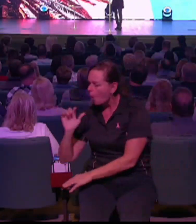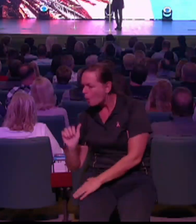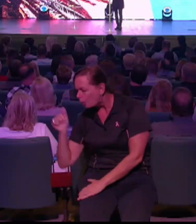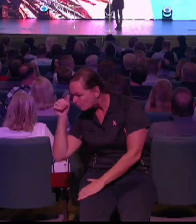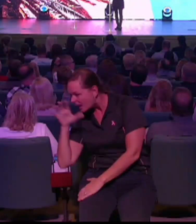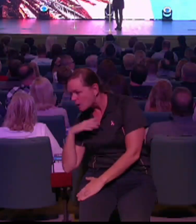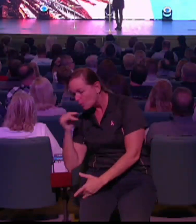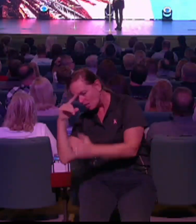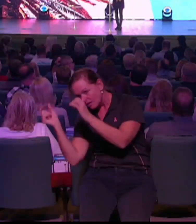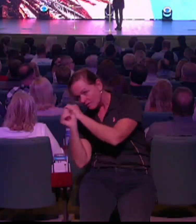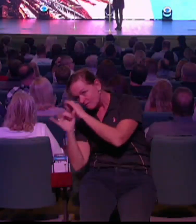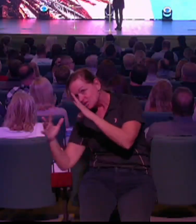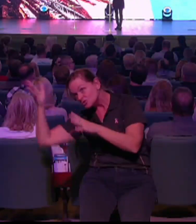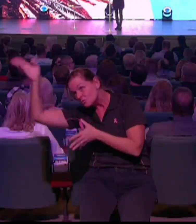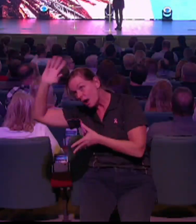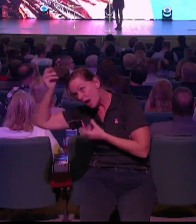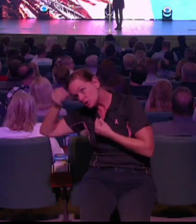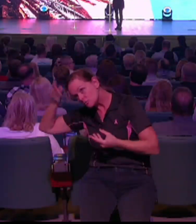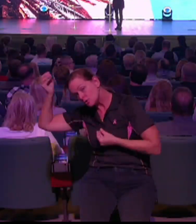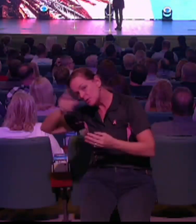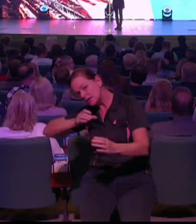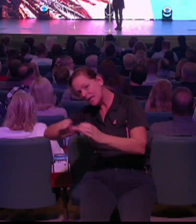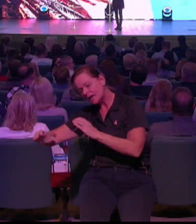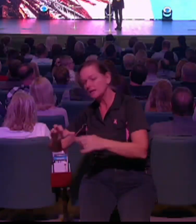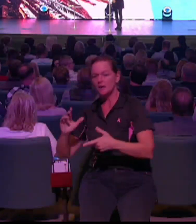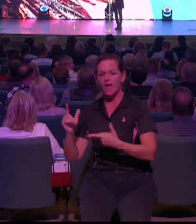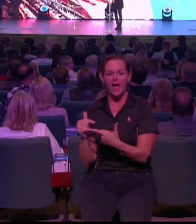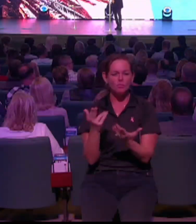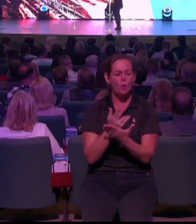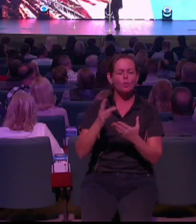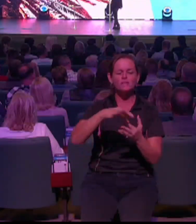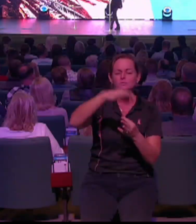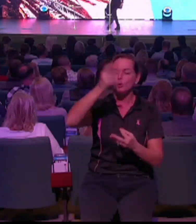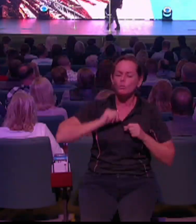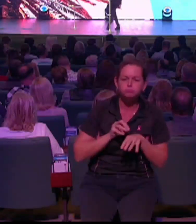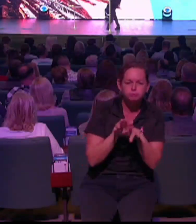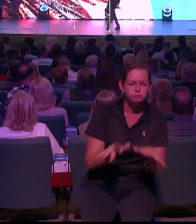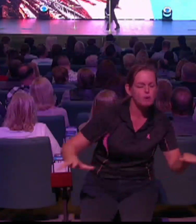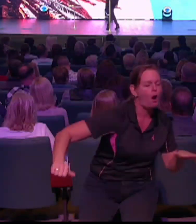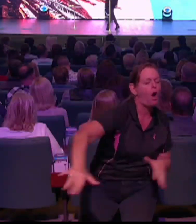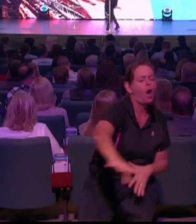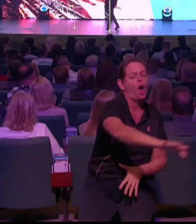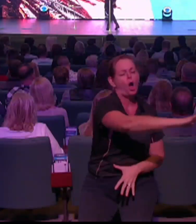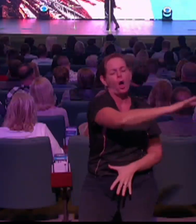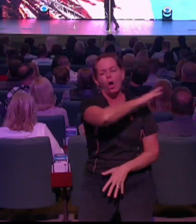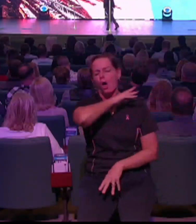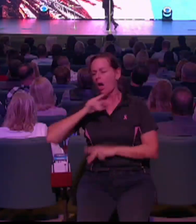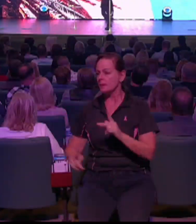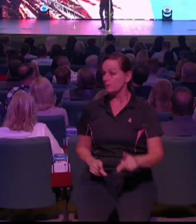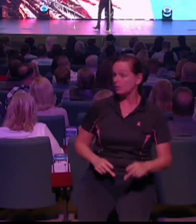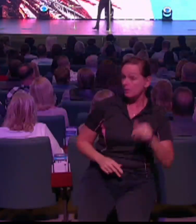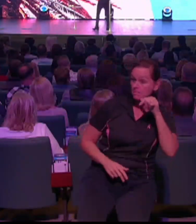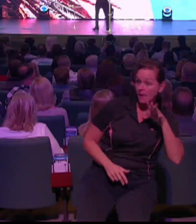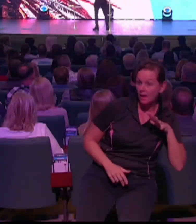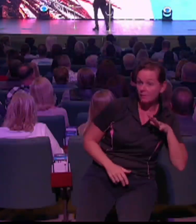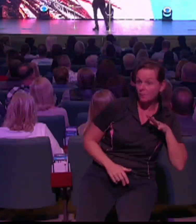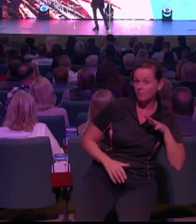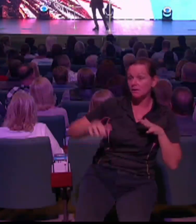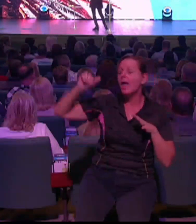Spirit will come upon all my servants, men and women alike, and they will prophesy.